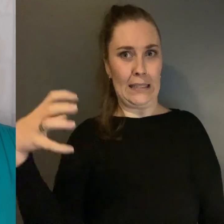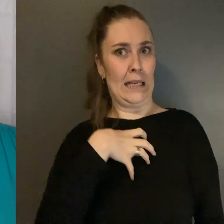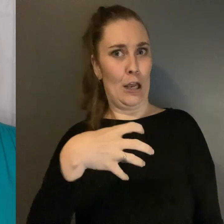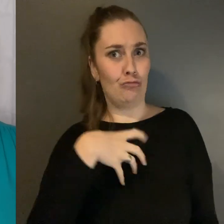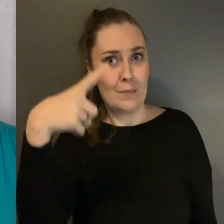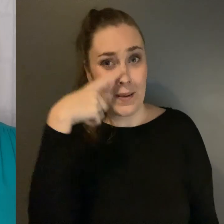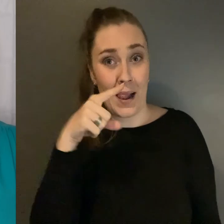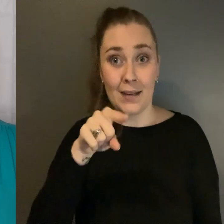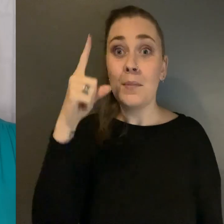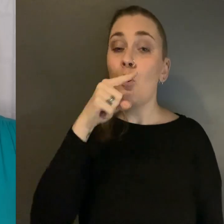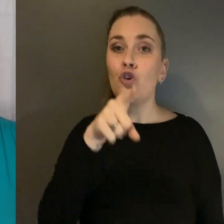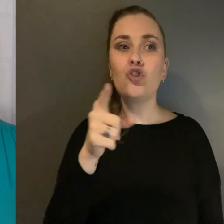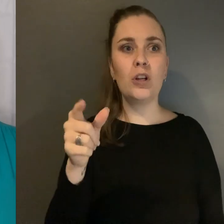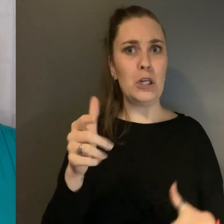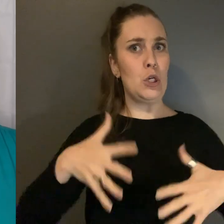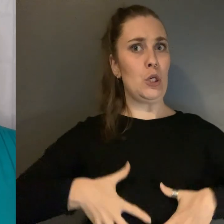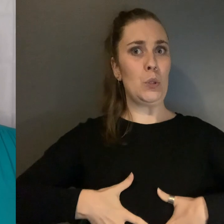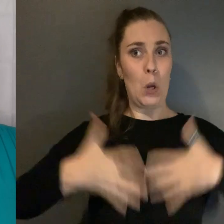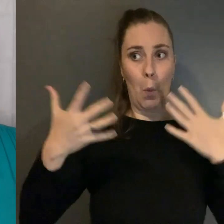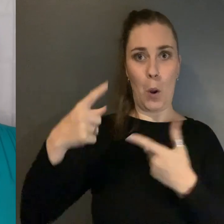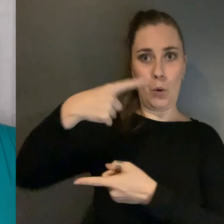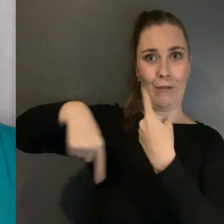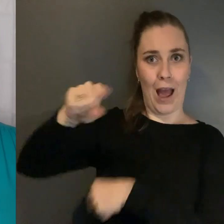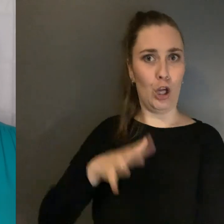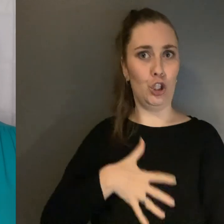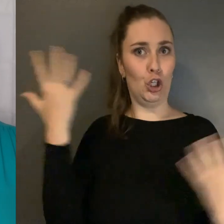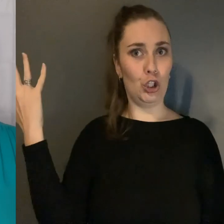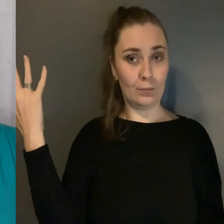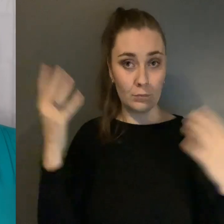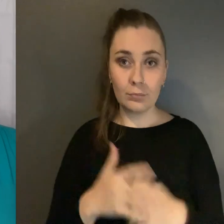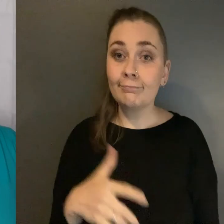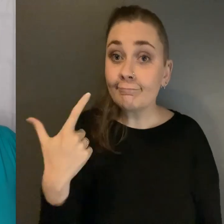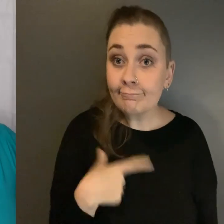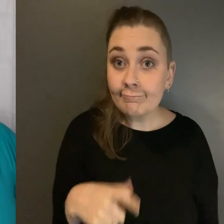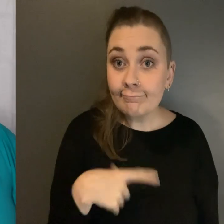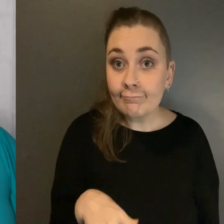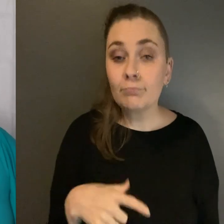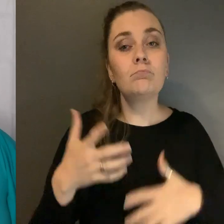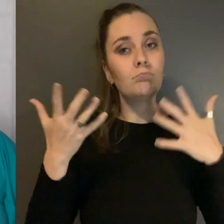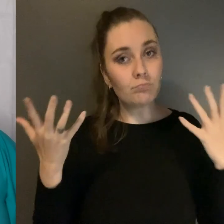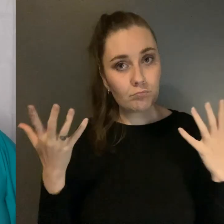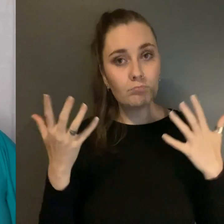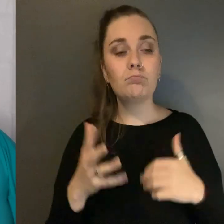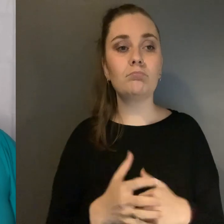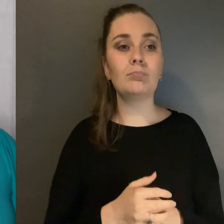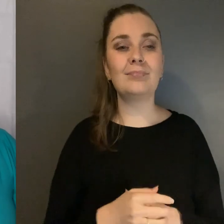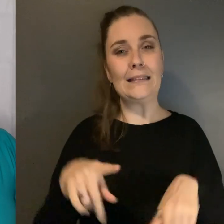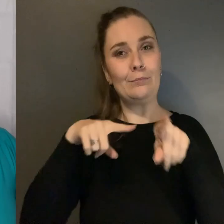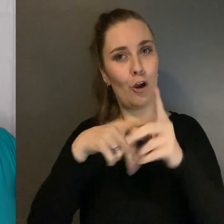People you wouldn't want to be around Why? That depends who's speaking